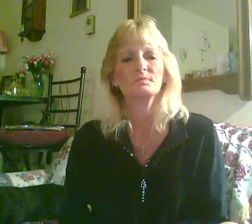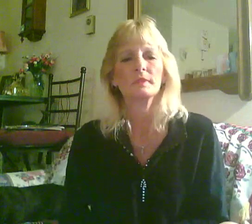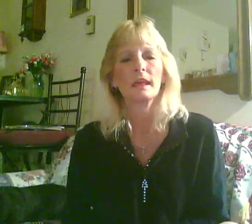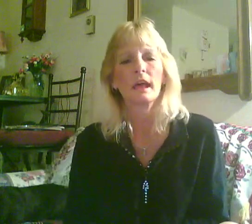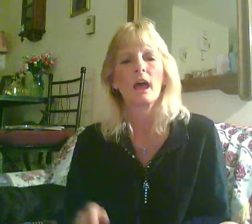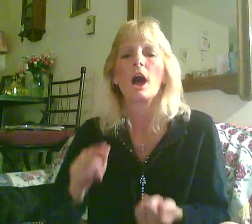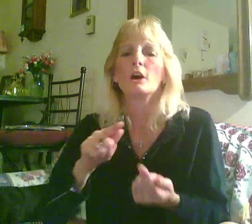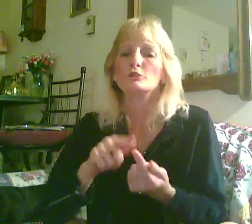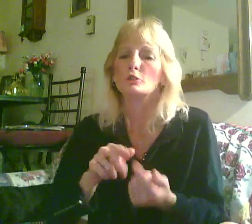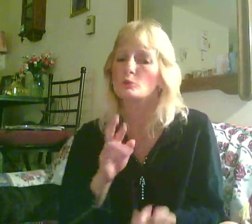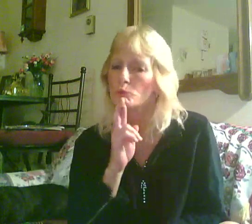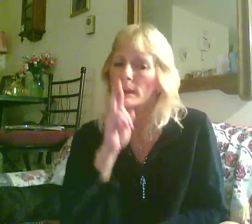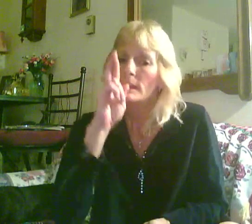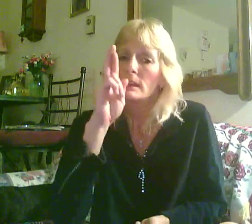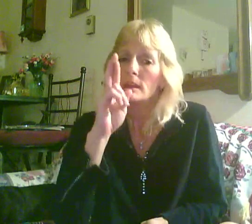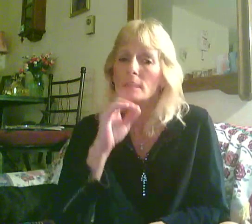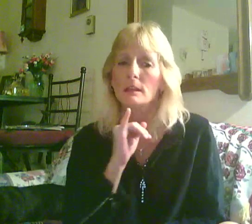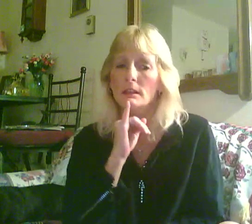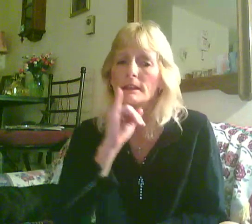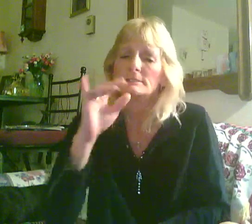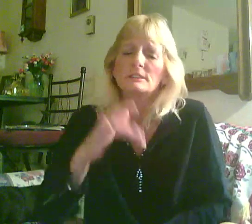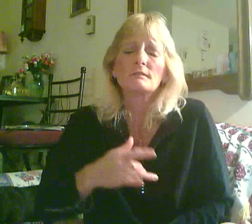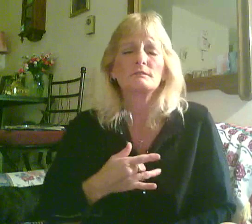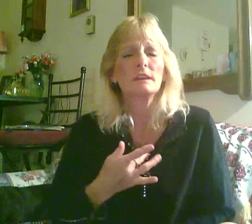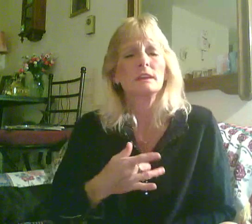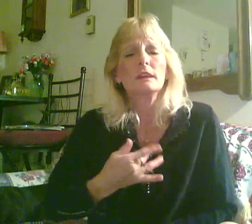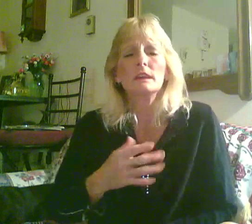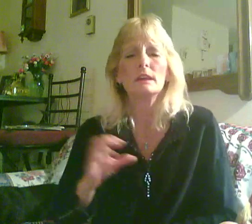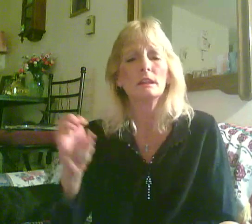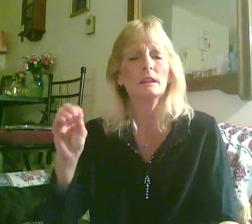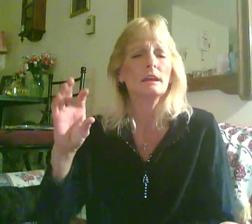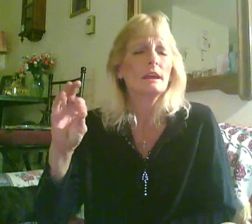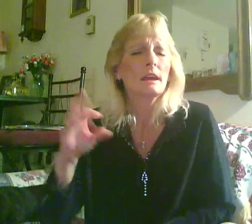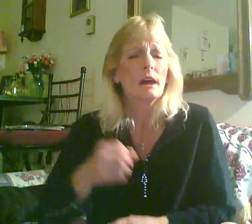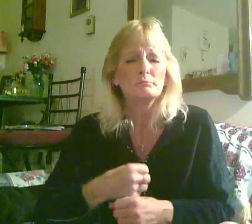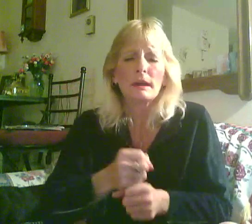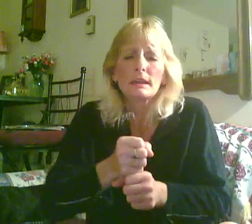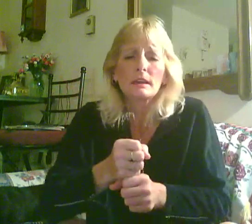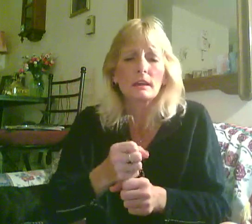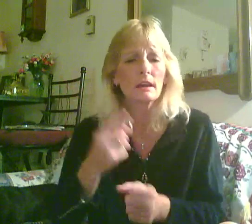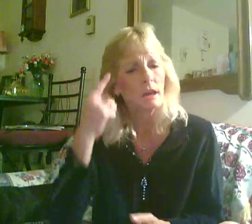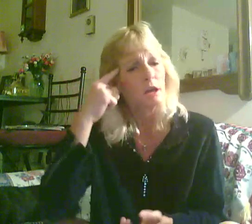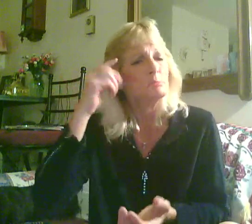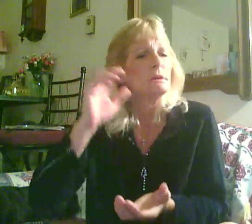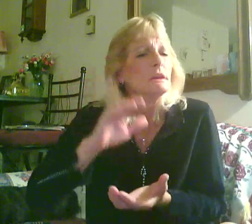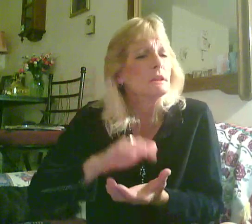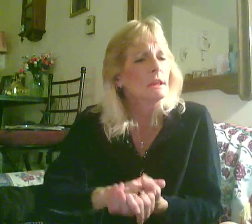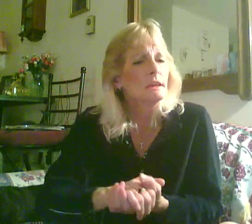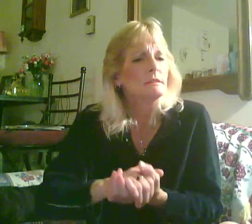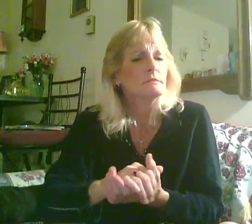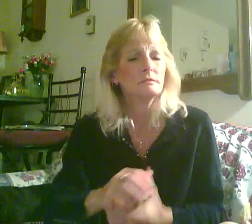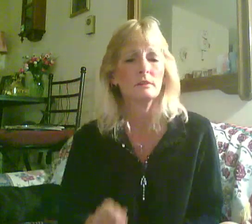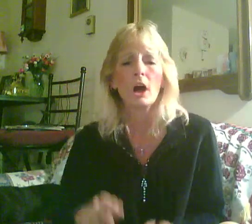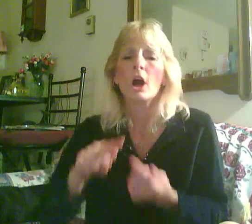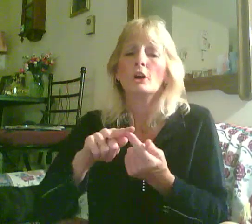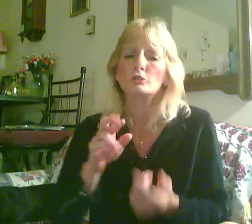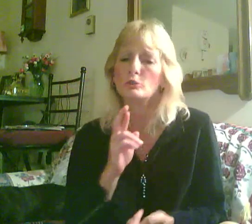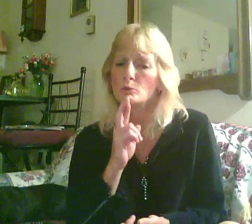To breathe in feeling of pain, feeling,